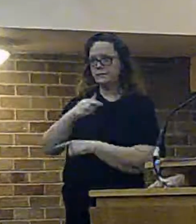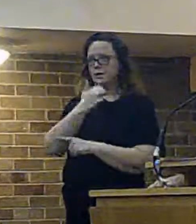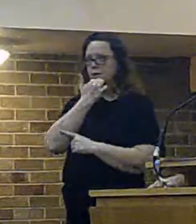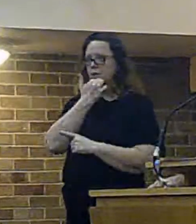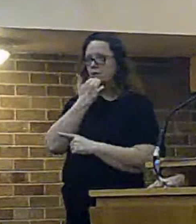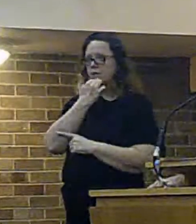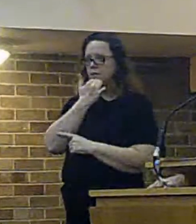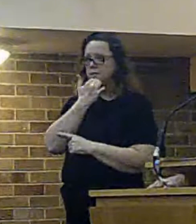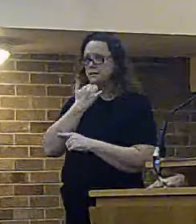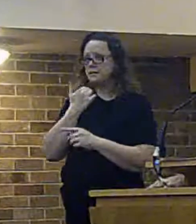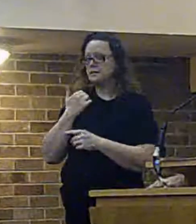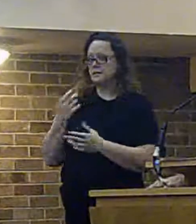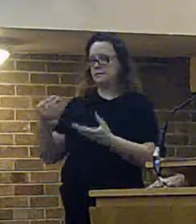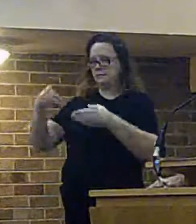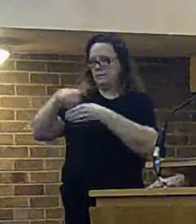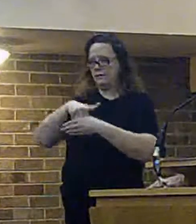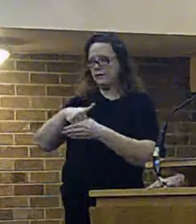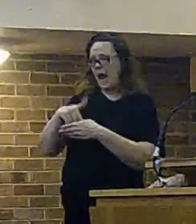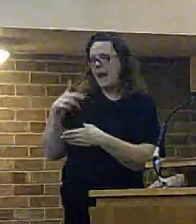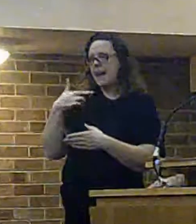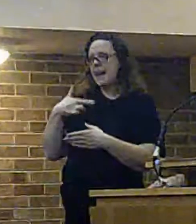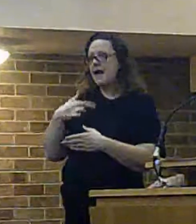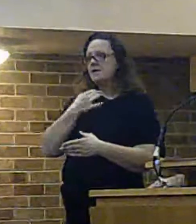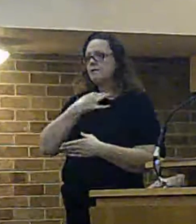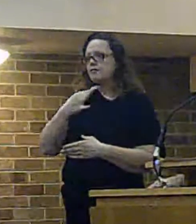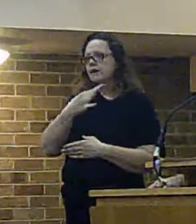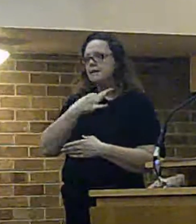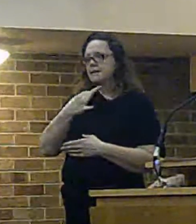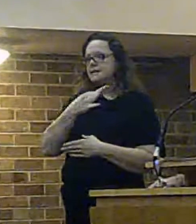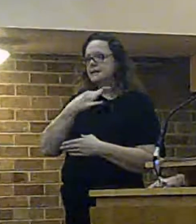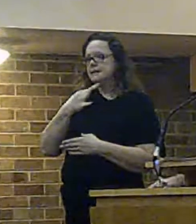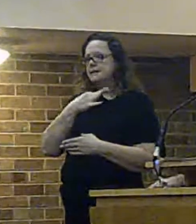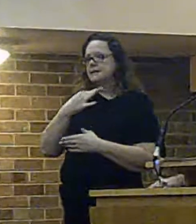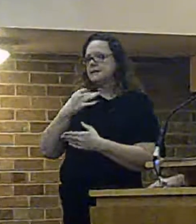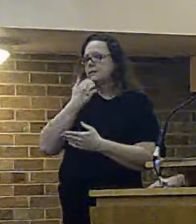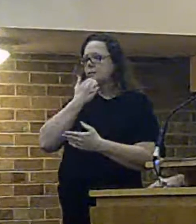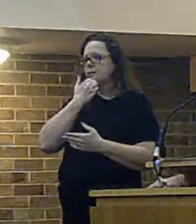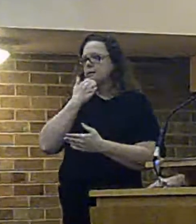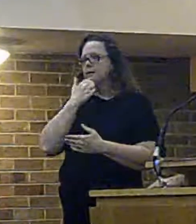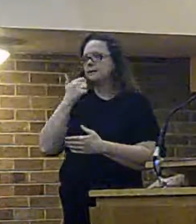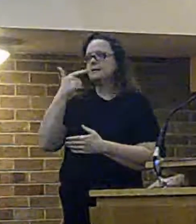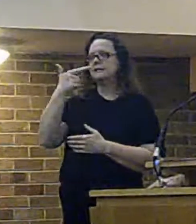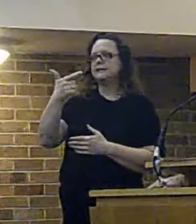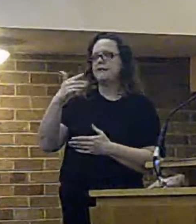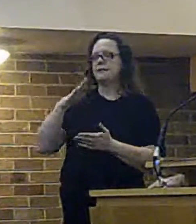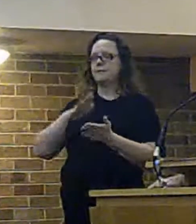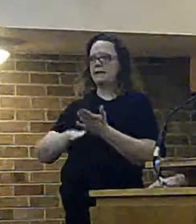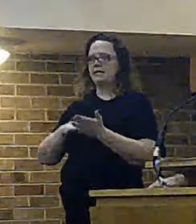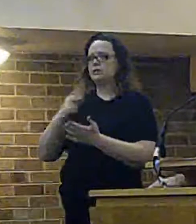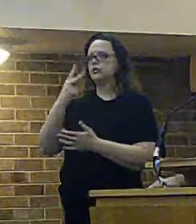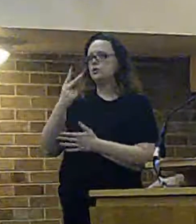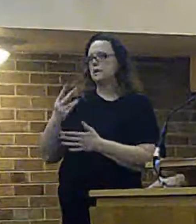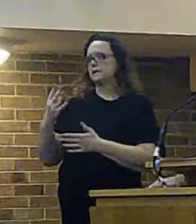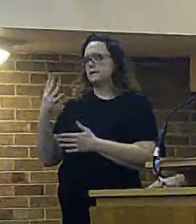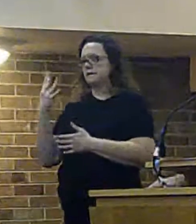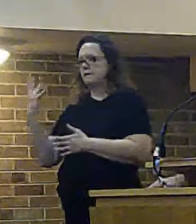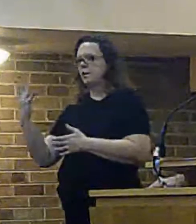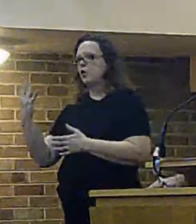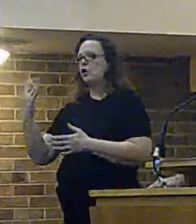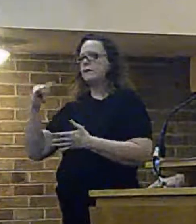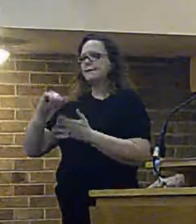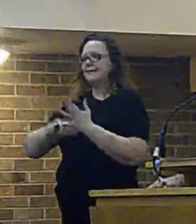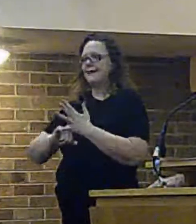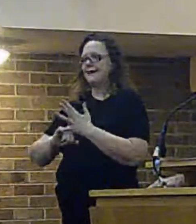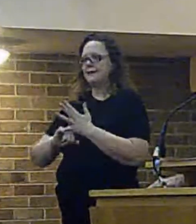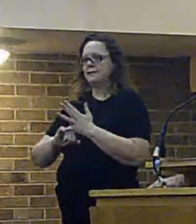all life risk incidents so a stay in a test if you like is seven minutes 24 seconds the average response time